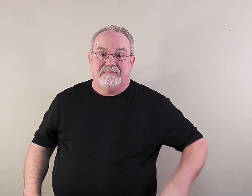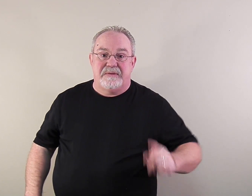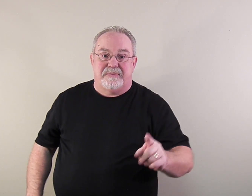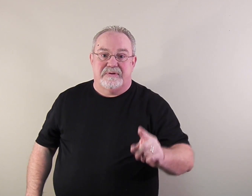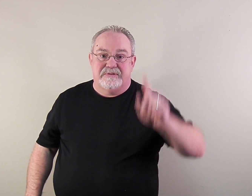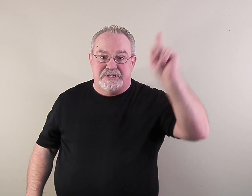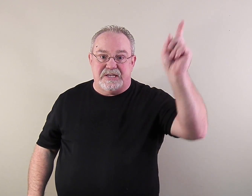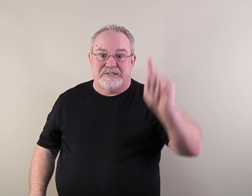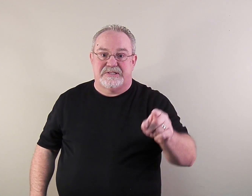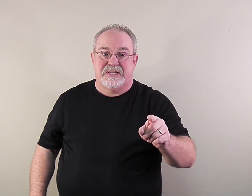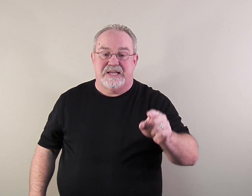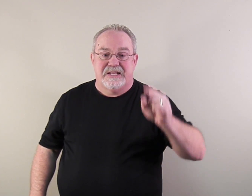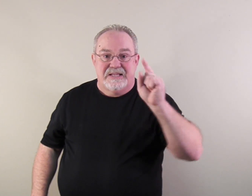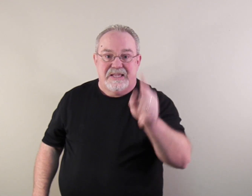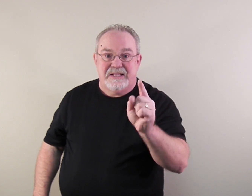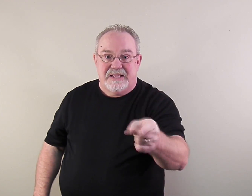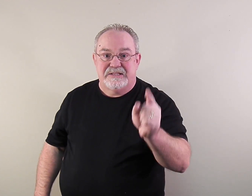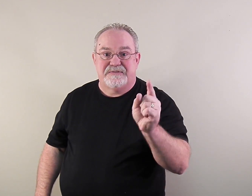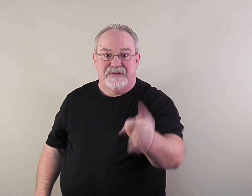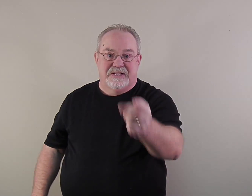remember, Jesus said it is finished.